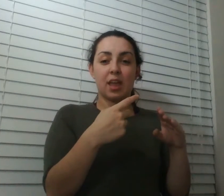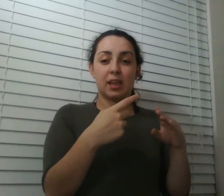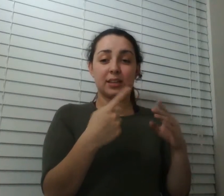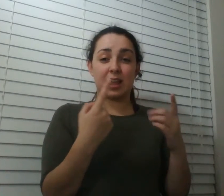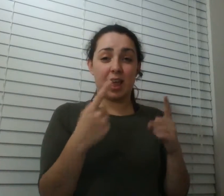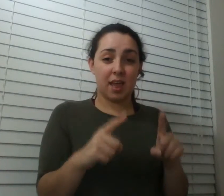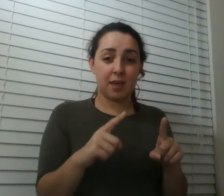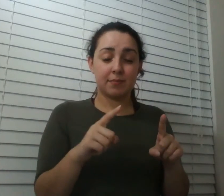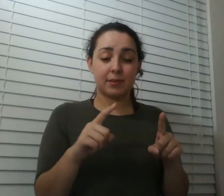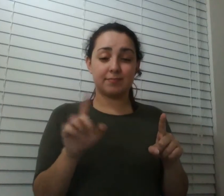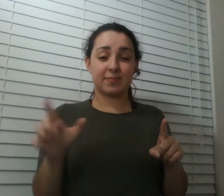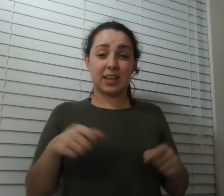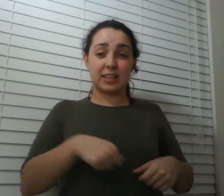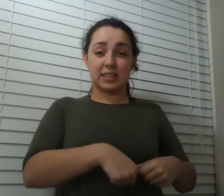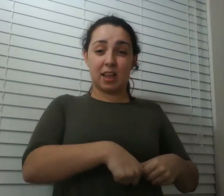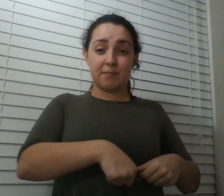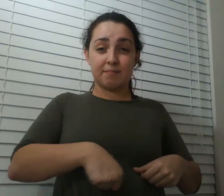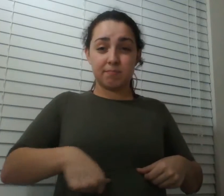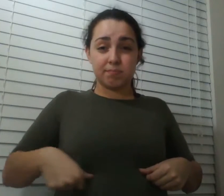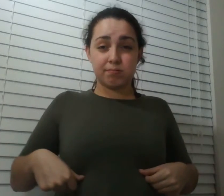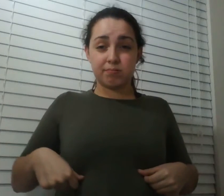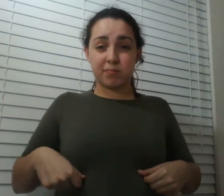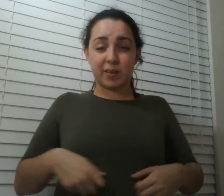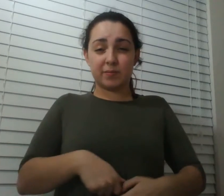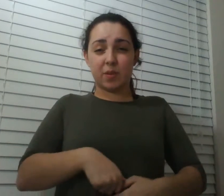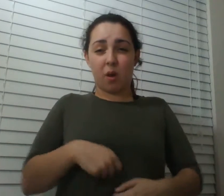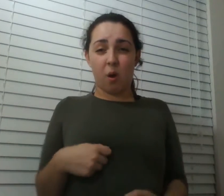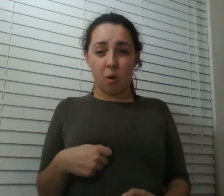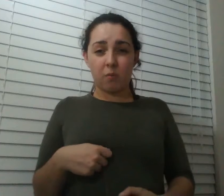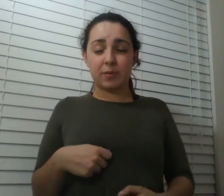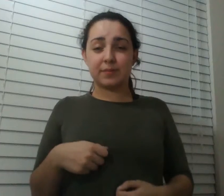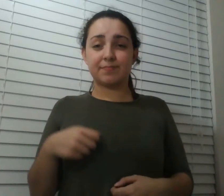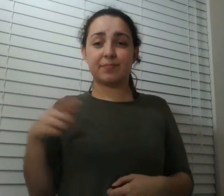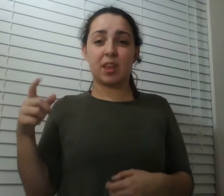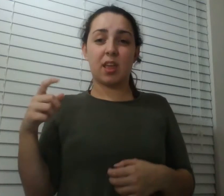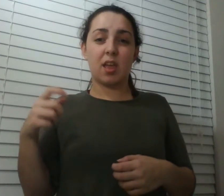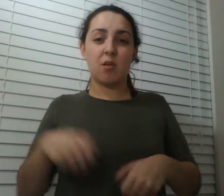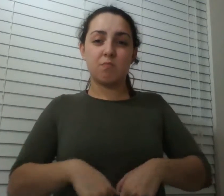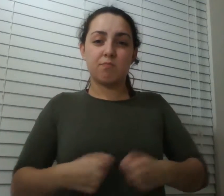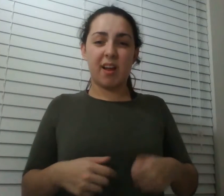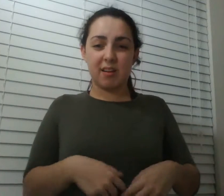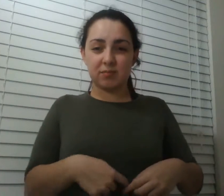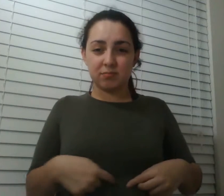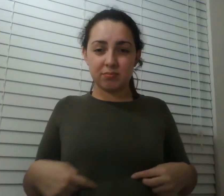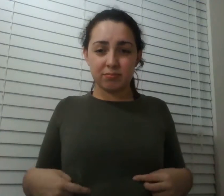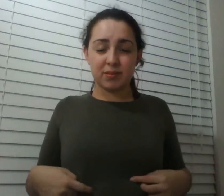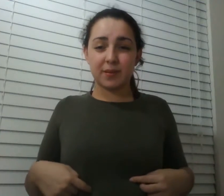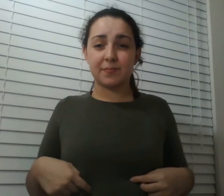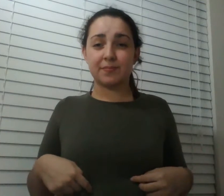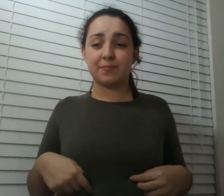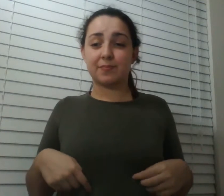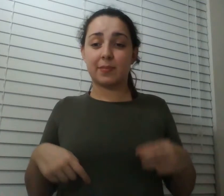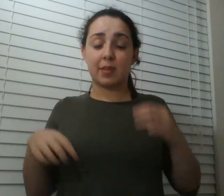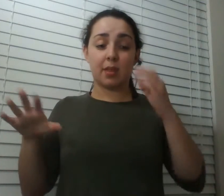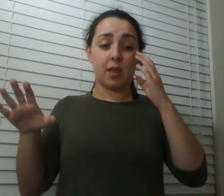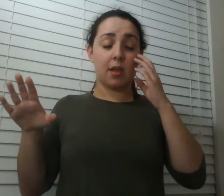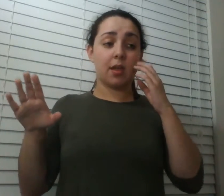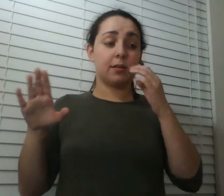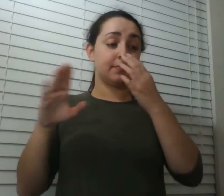a split right down his belly jeez and some of the viscera and